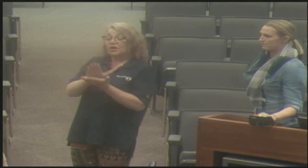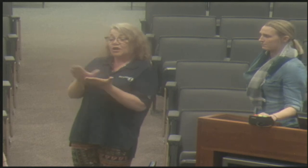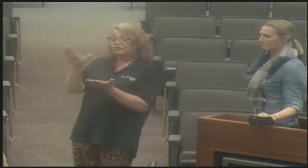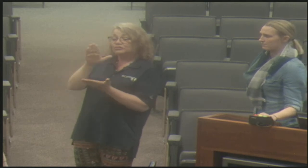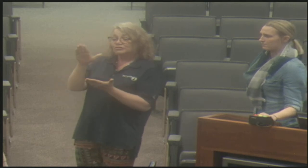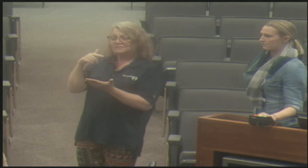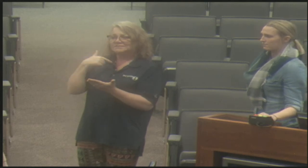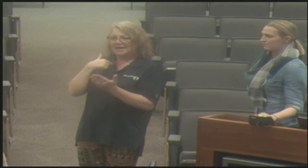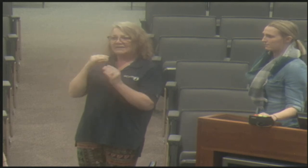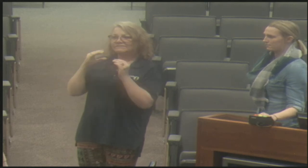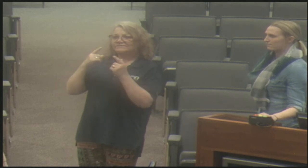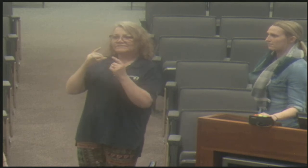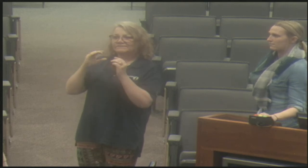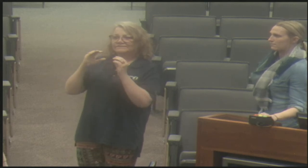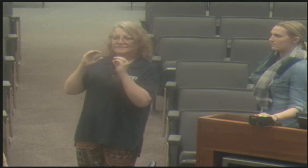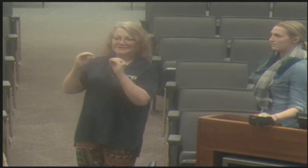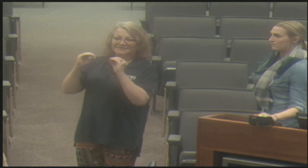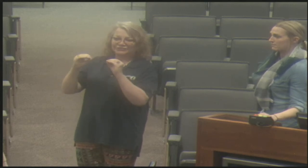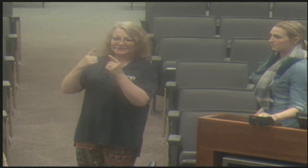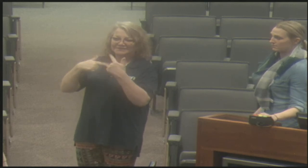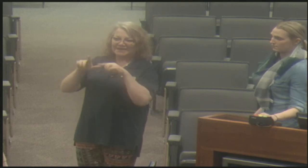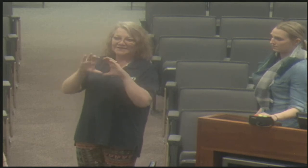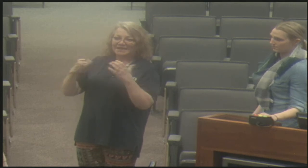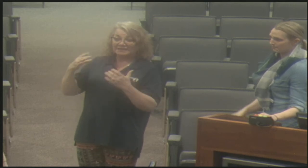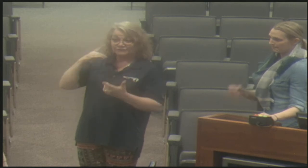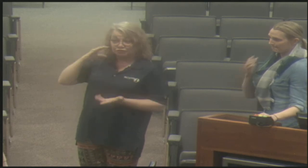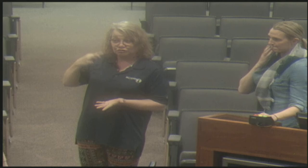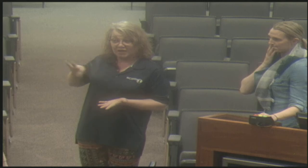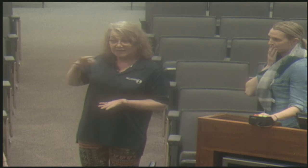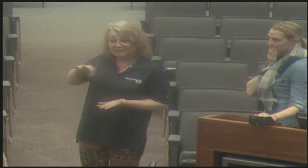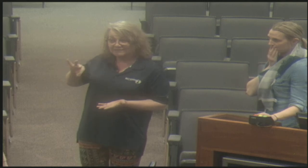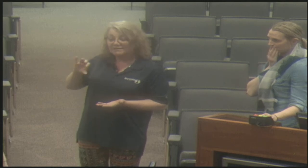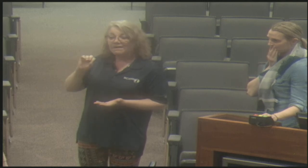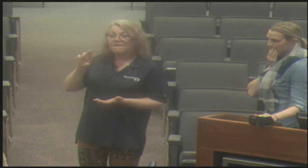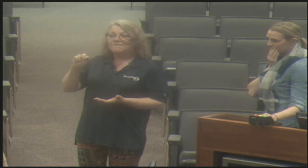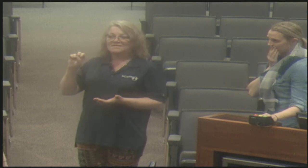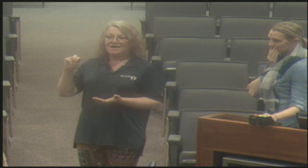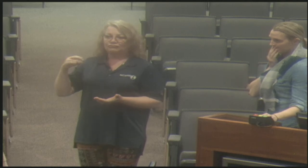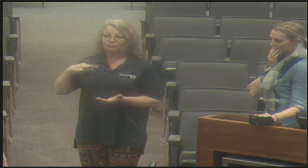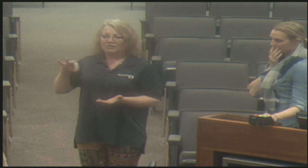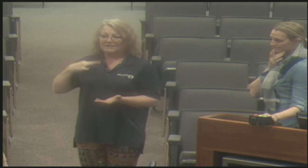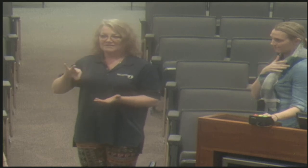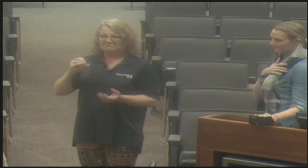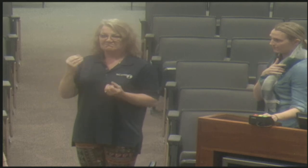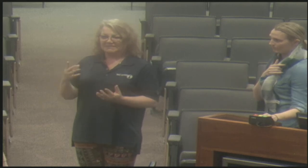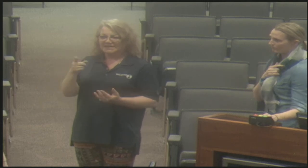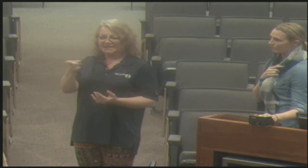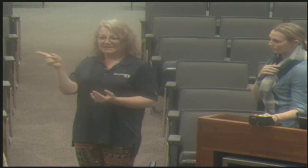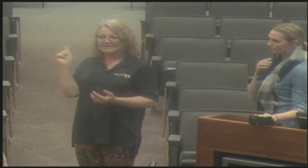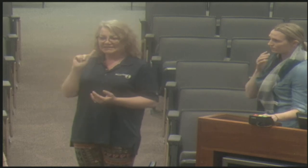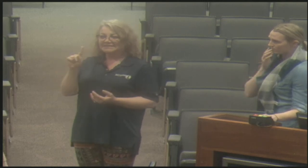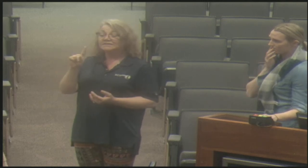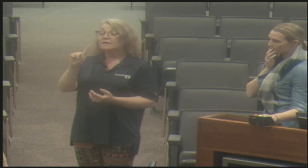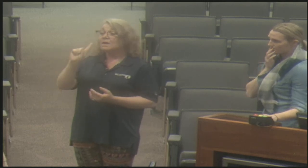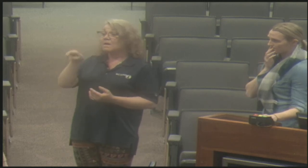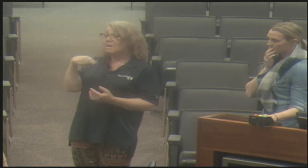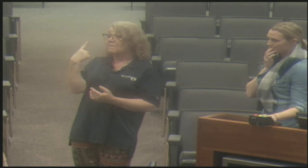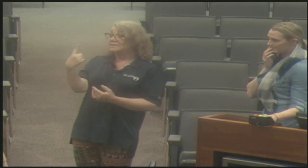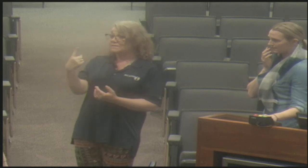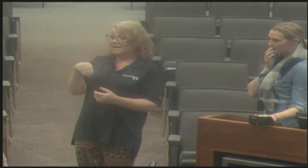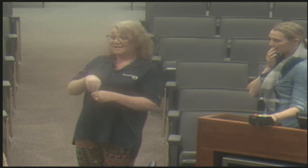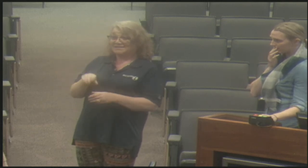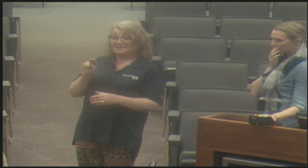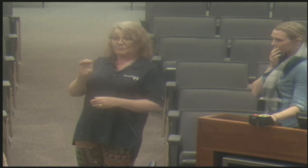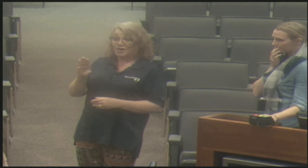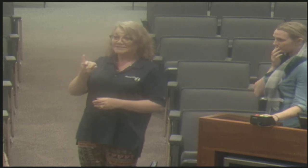And as far as that colleges and universities, um, I actually teach a class, um, for credit and then